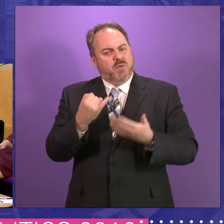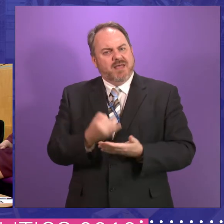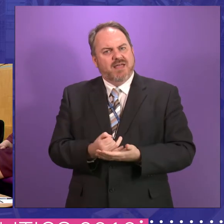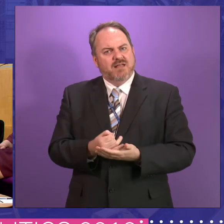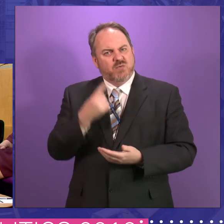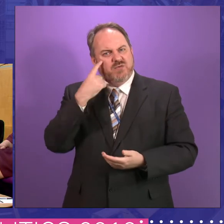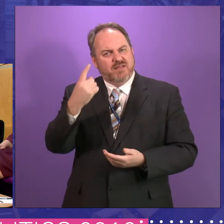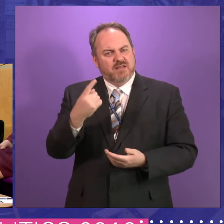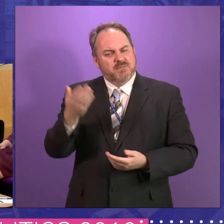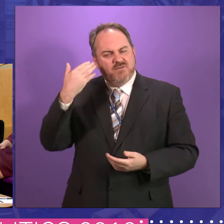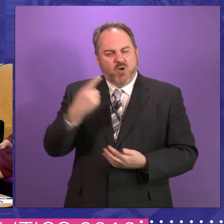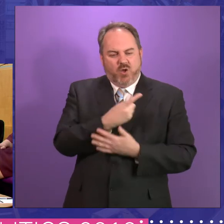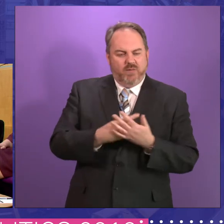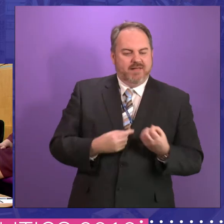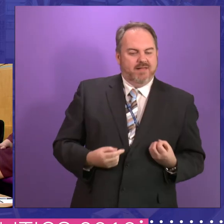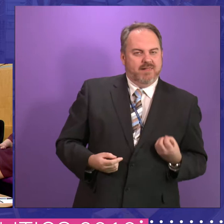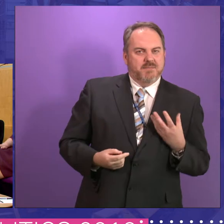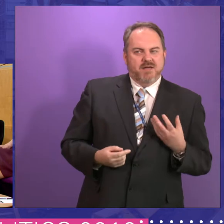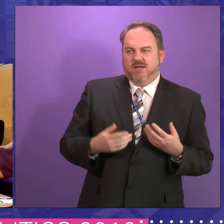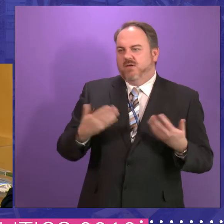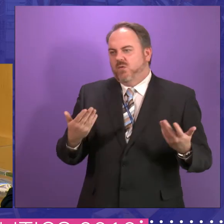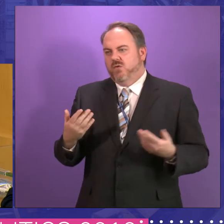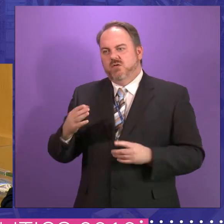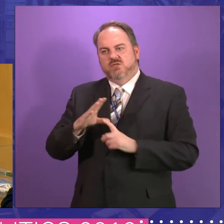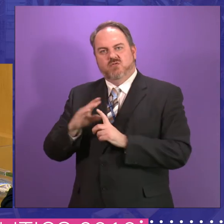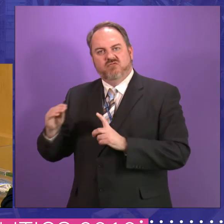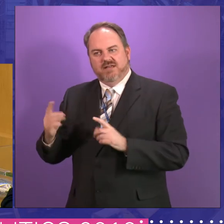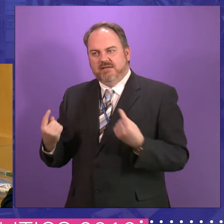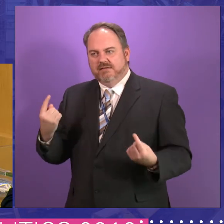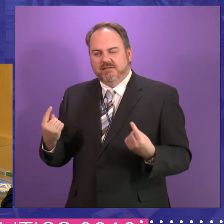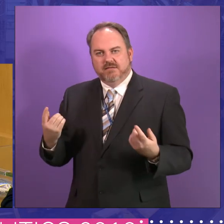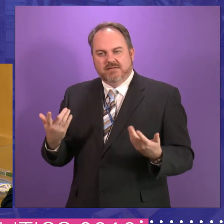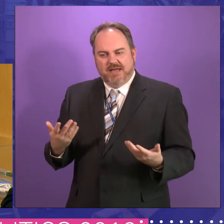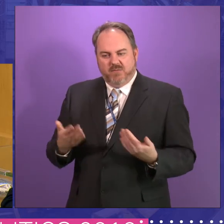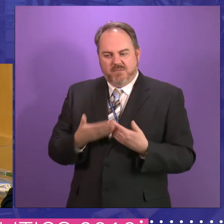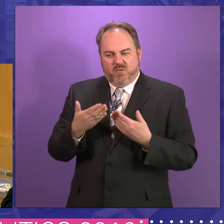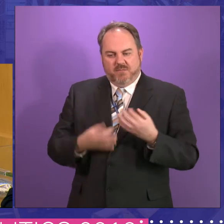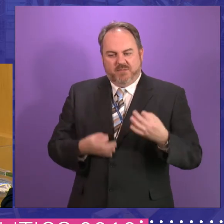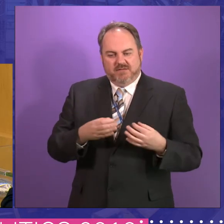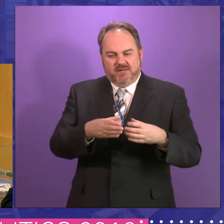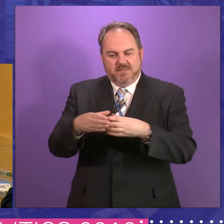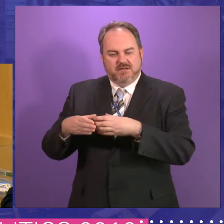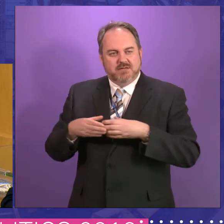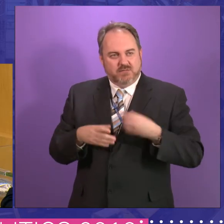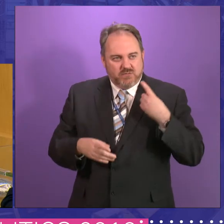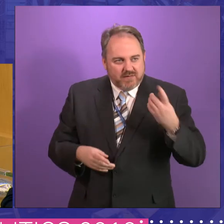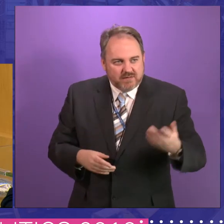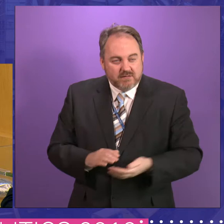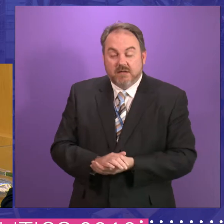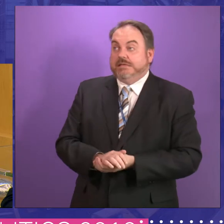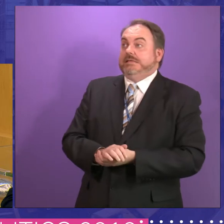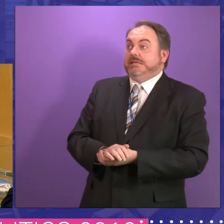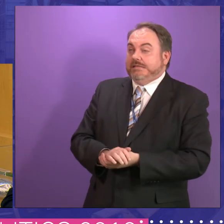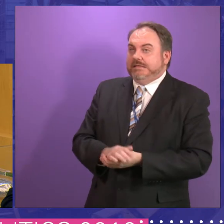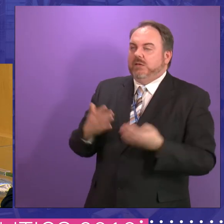opportunity for Green politicians, for example, to meet their mark? Well, first, I find it